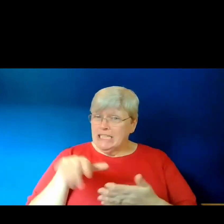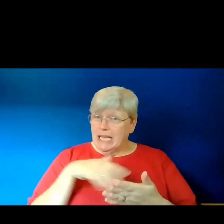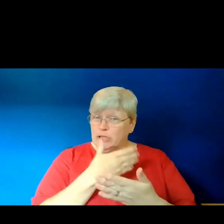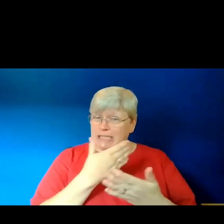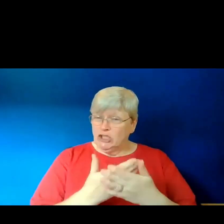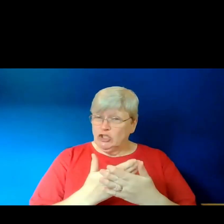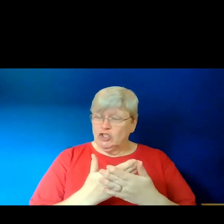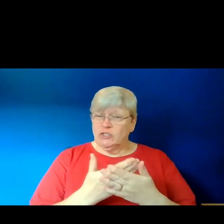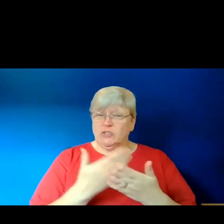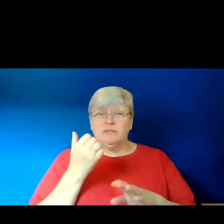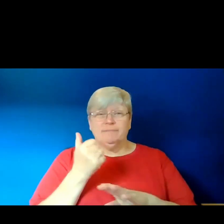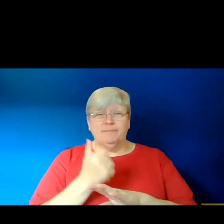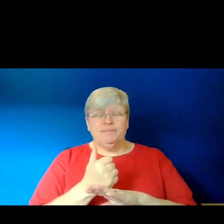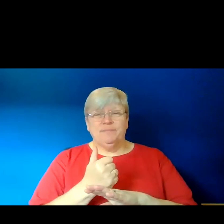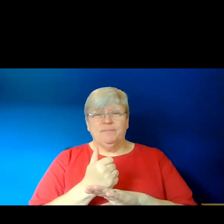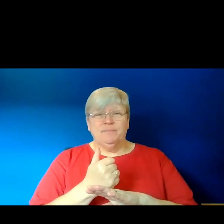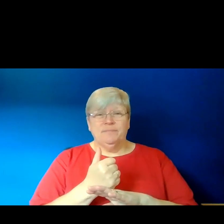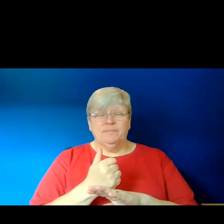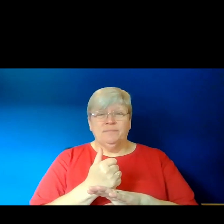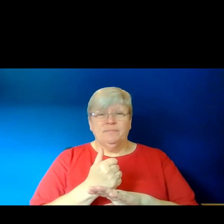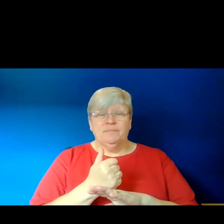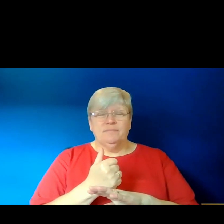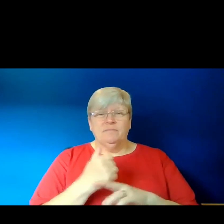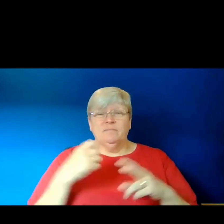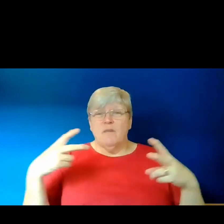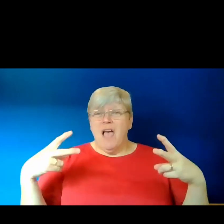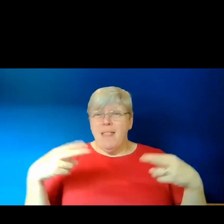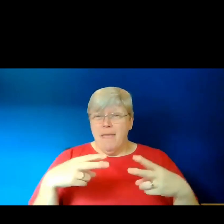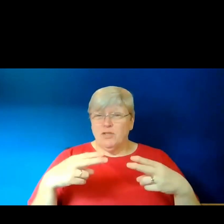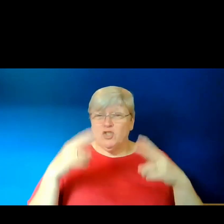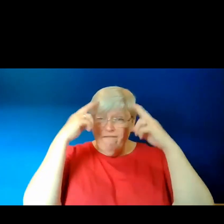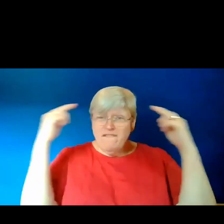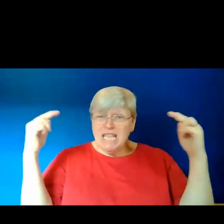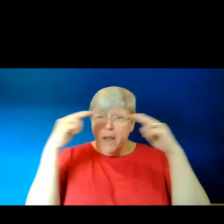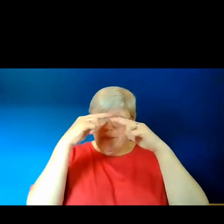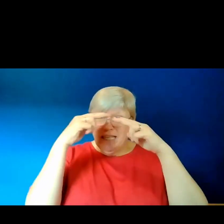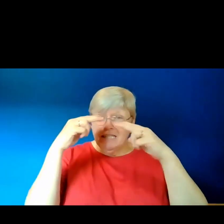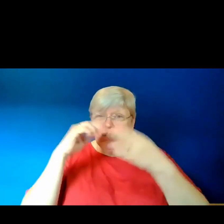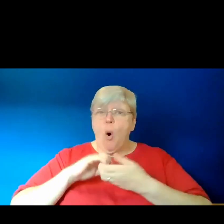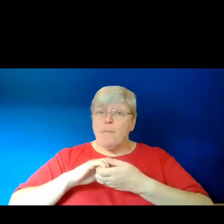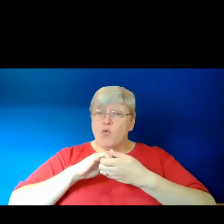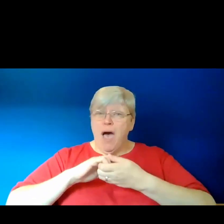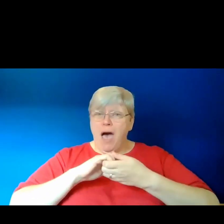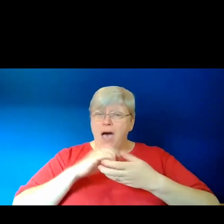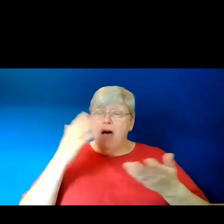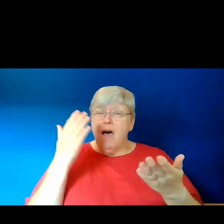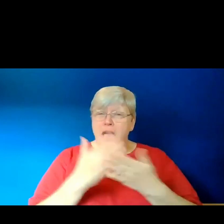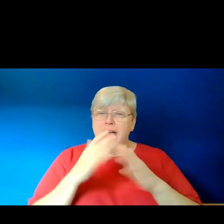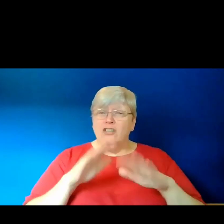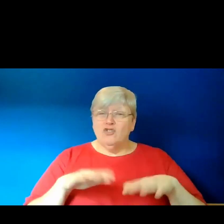basically kind of fan art, clips of Vietnamese operas and children's